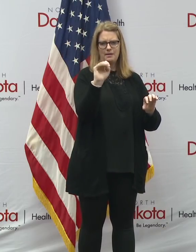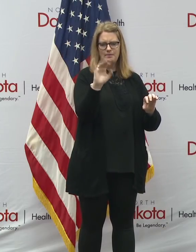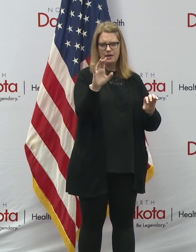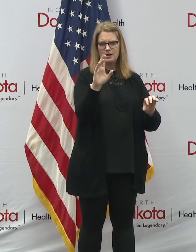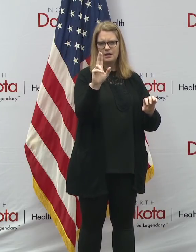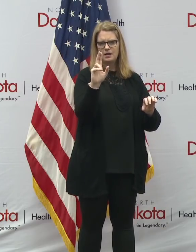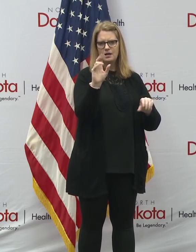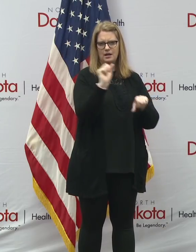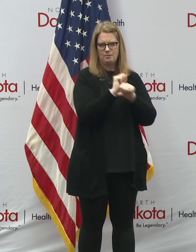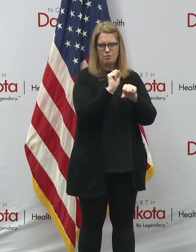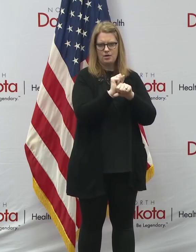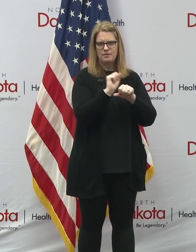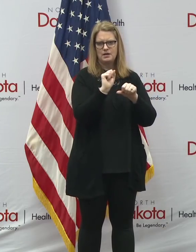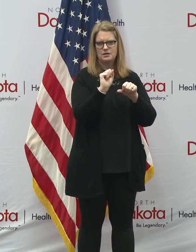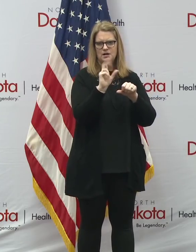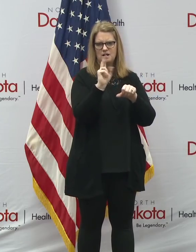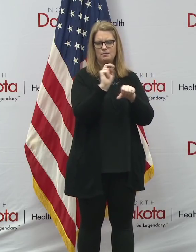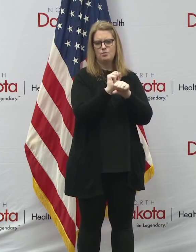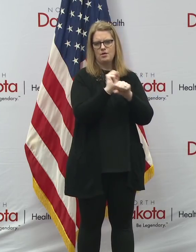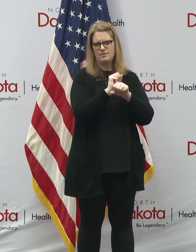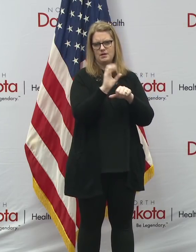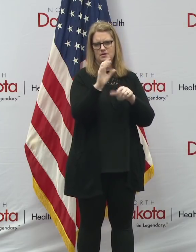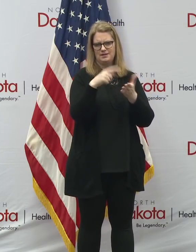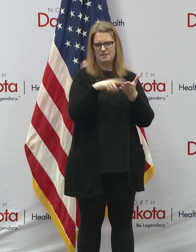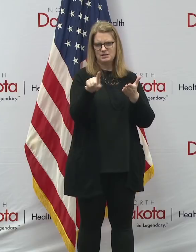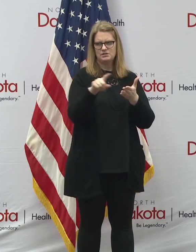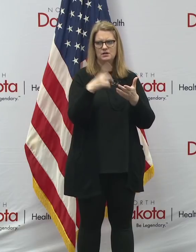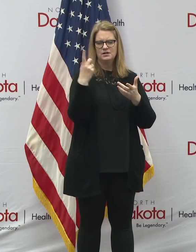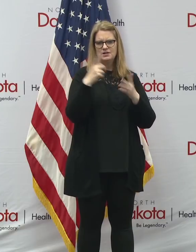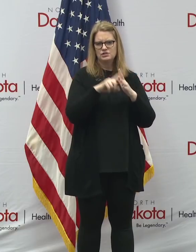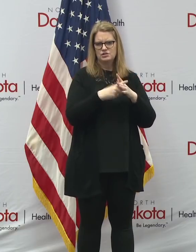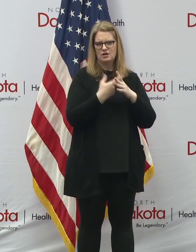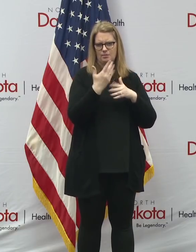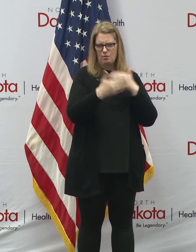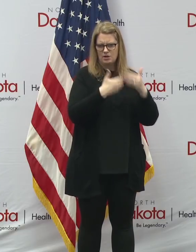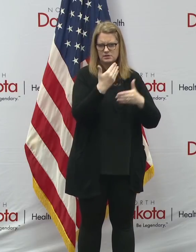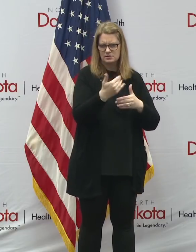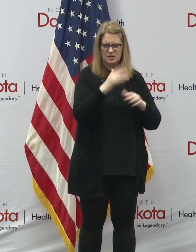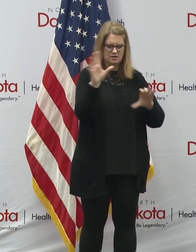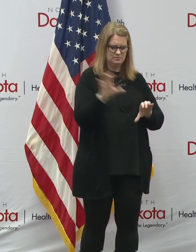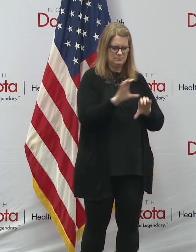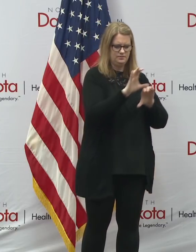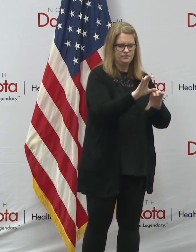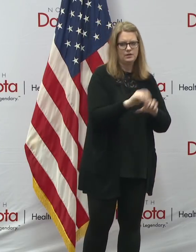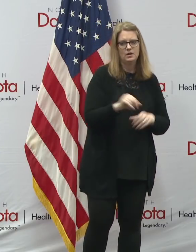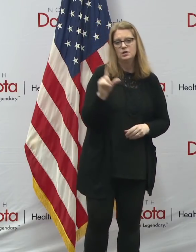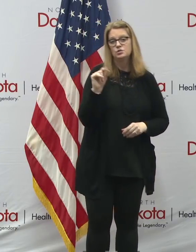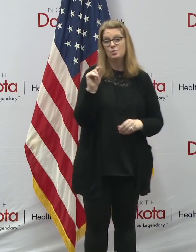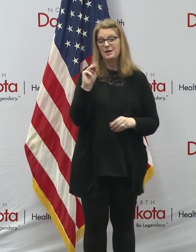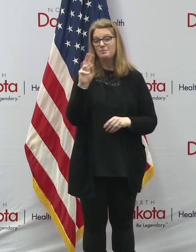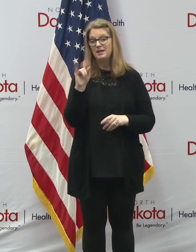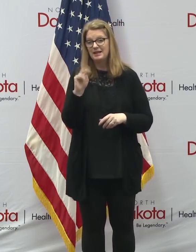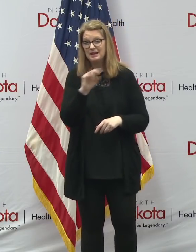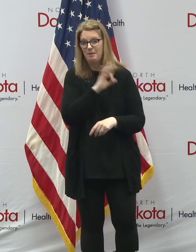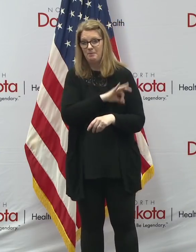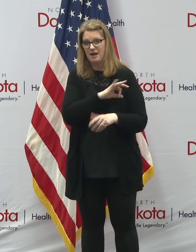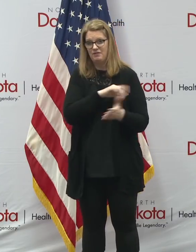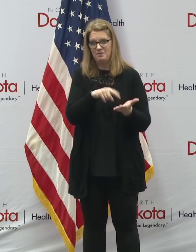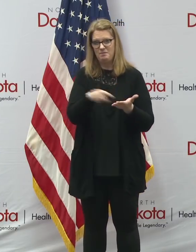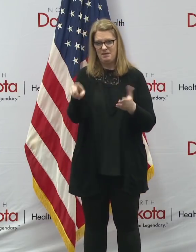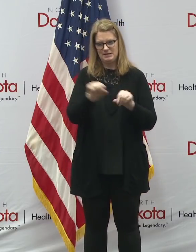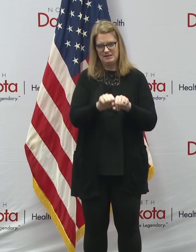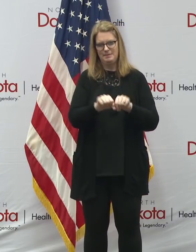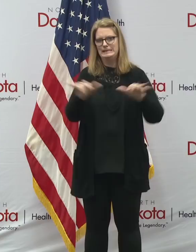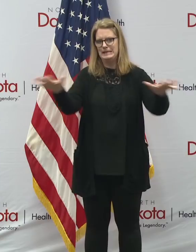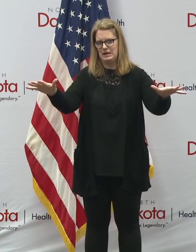the job services in the process of implementing that. And a few highlights over twenty million in benefit payments have gone out the door.